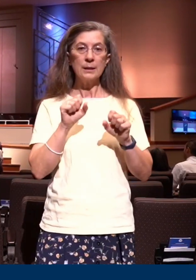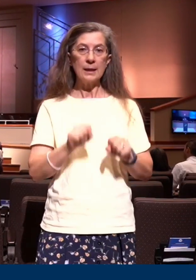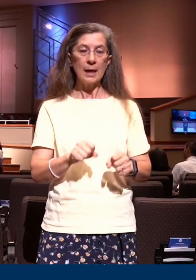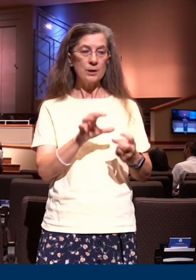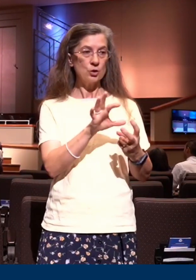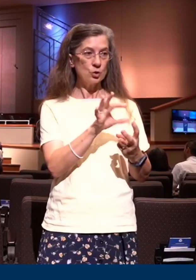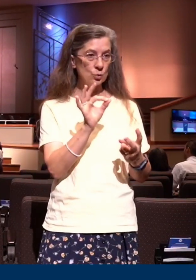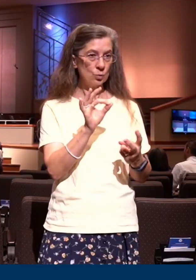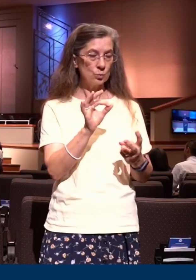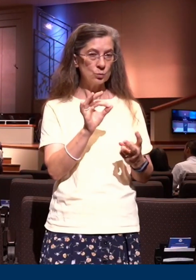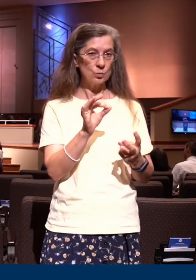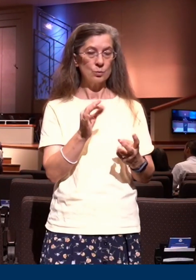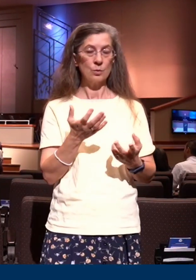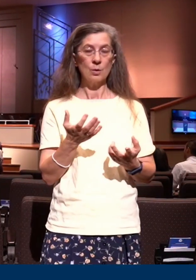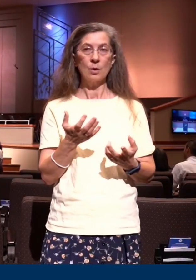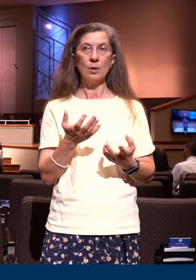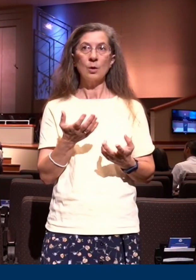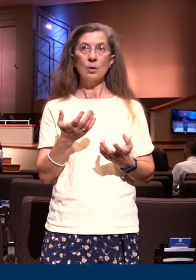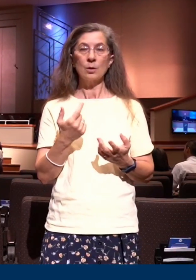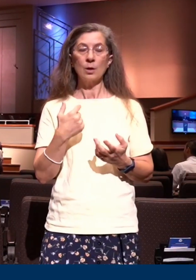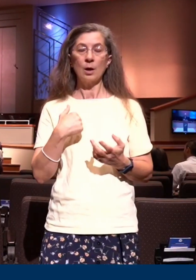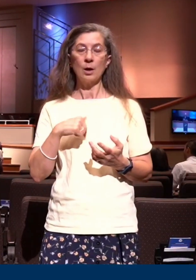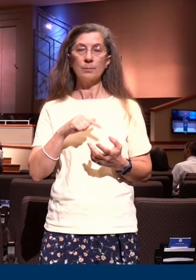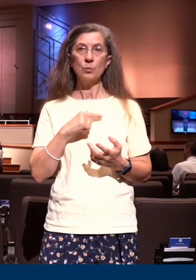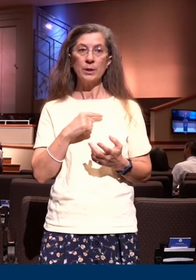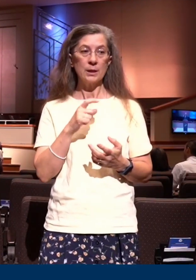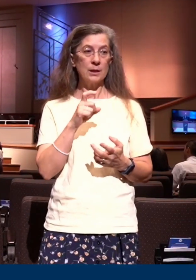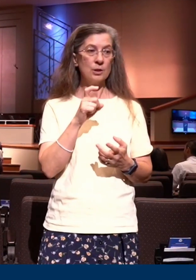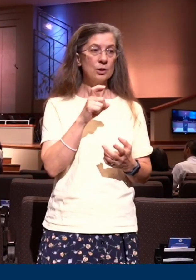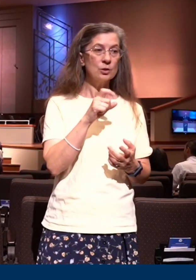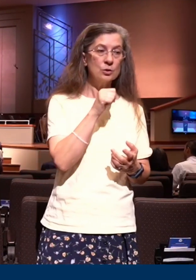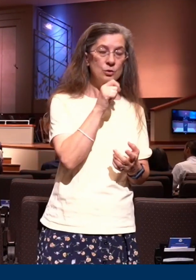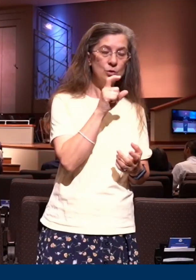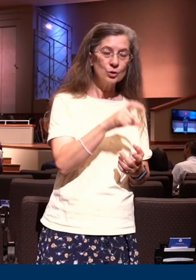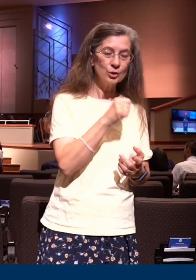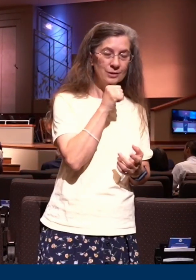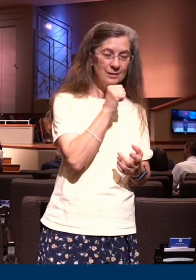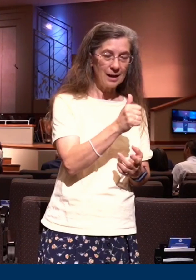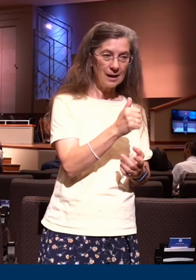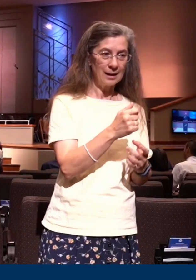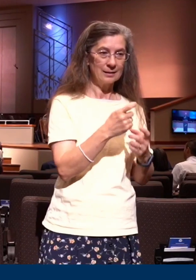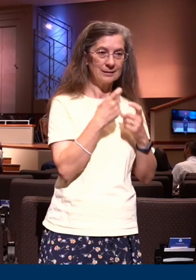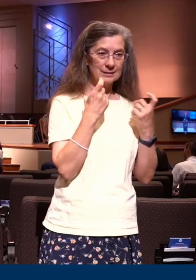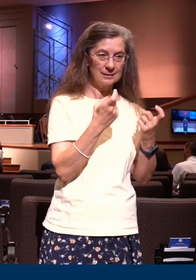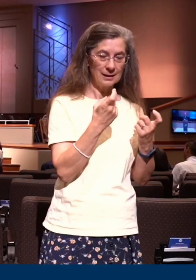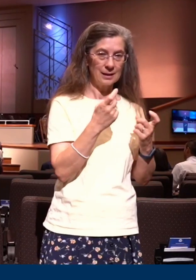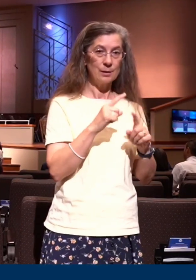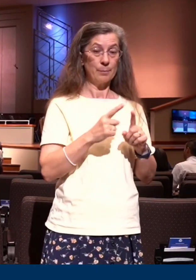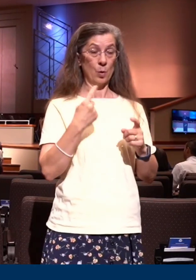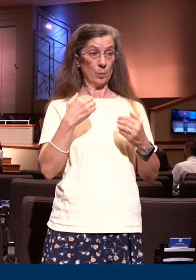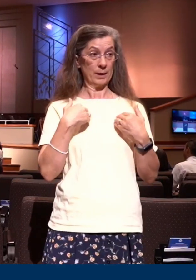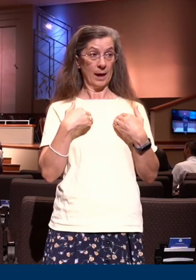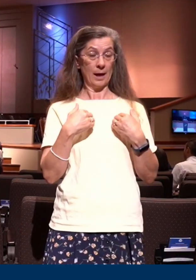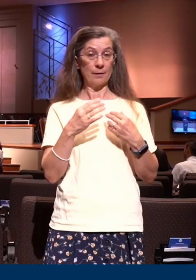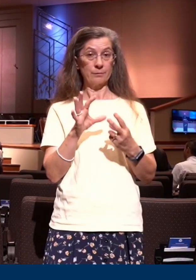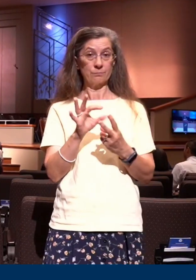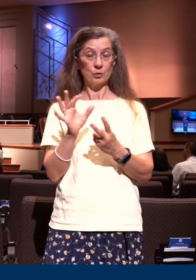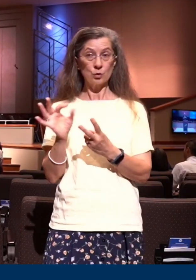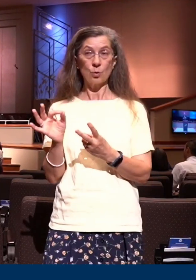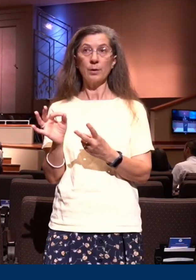body and we should not sin, but there is a choice that the believer will make. We'll see that at the conclusion tonight. Henceforth, we should